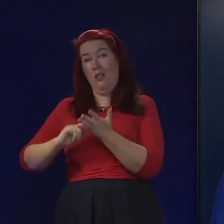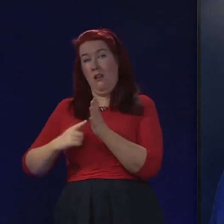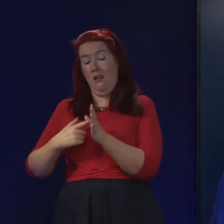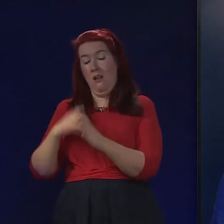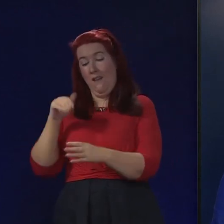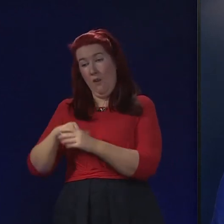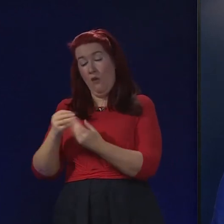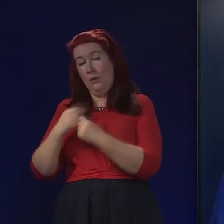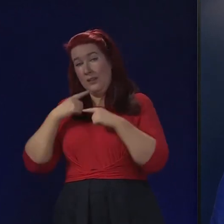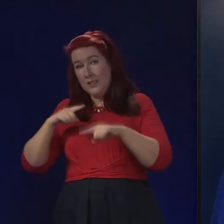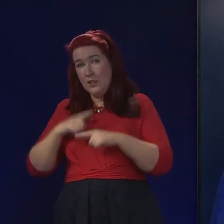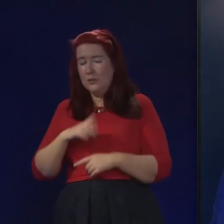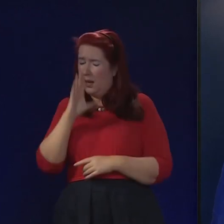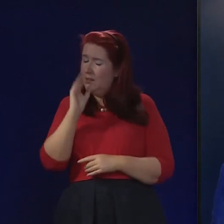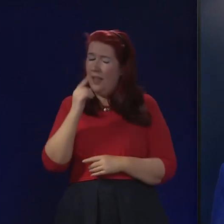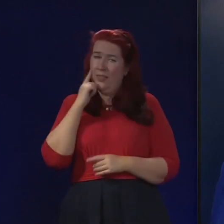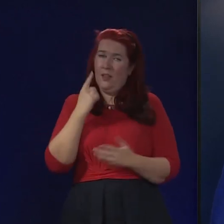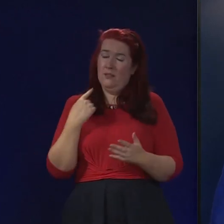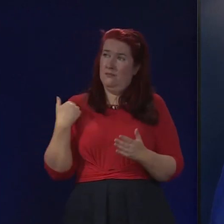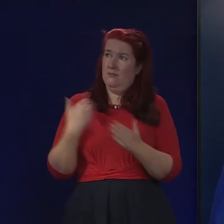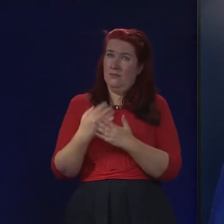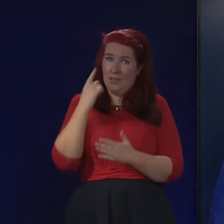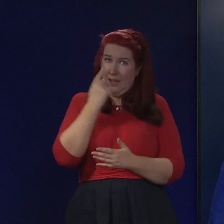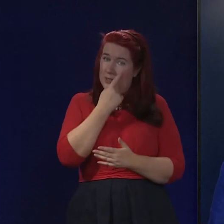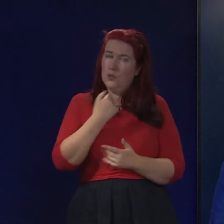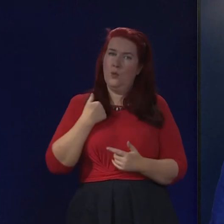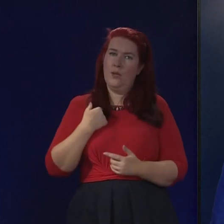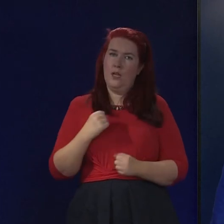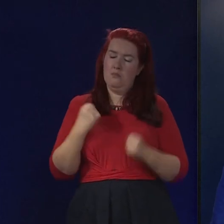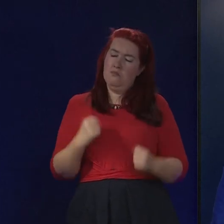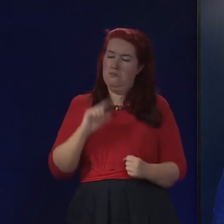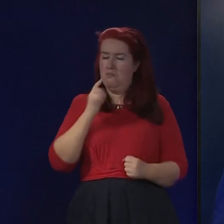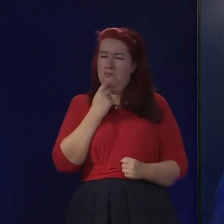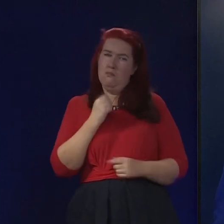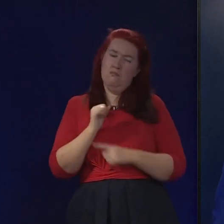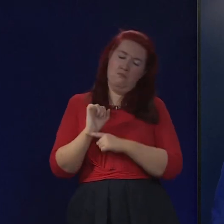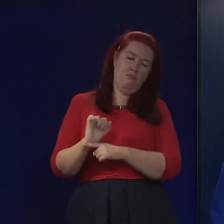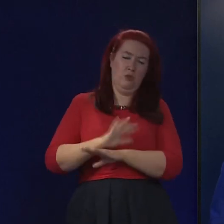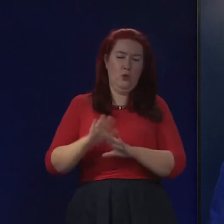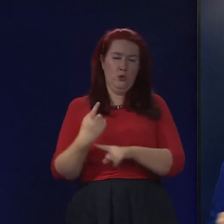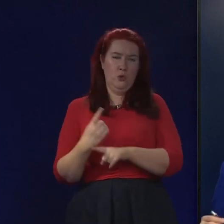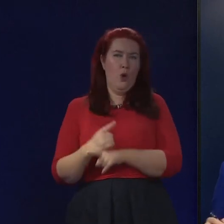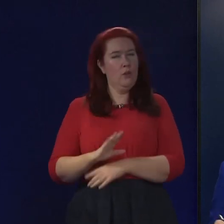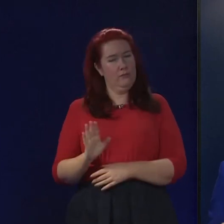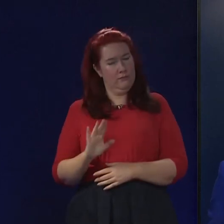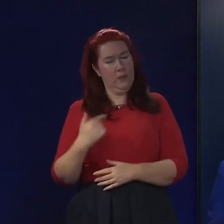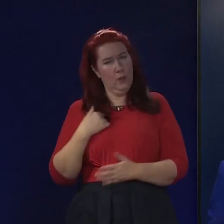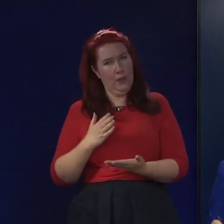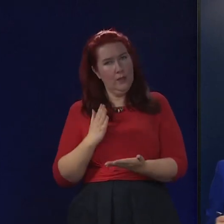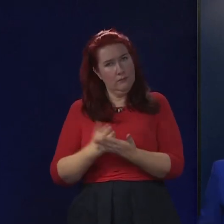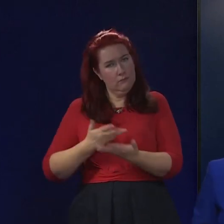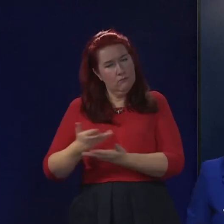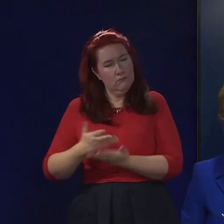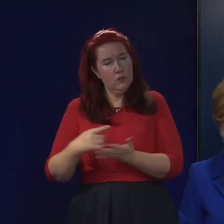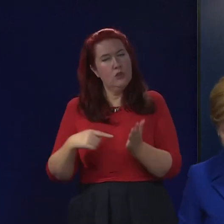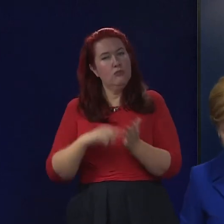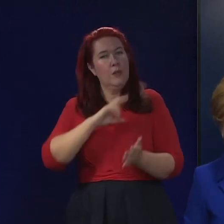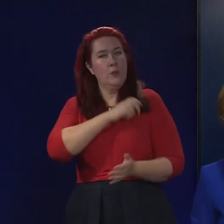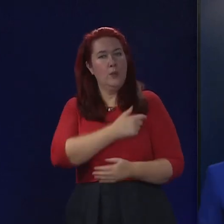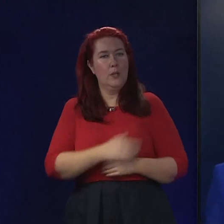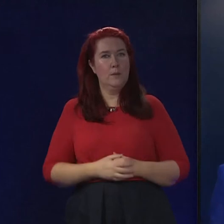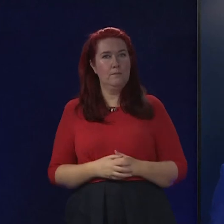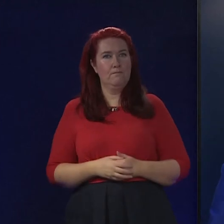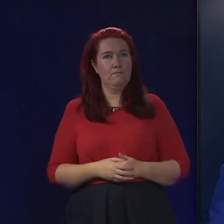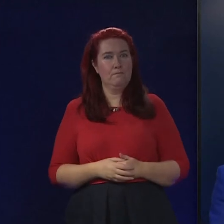well evidenced, we're not a government that simply digs our heels in and refuses to talk to trade unions. And lastly, Louise Wilson from